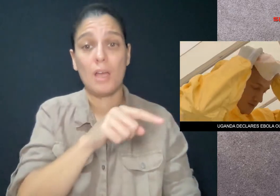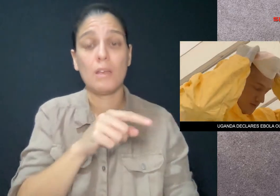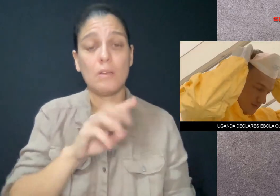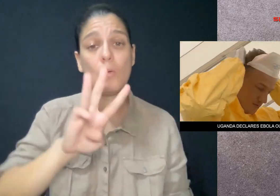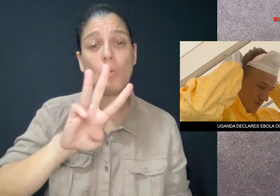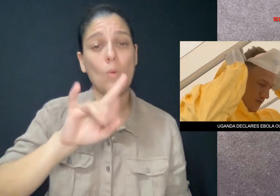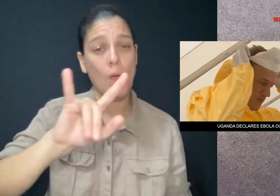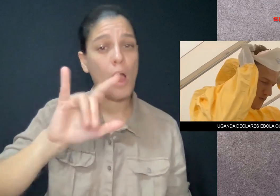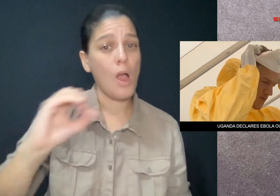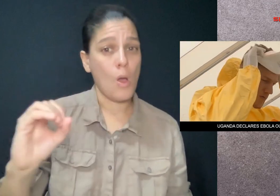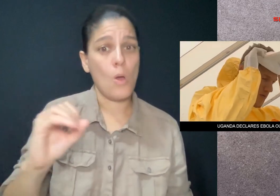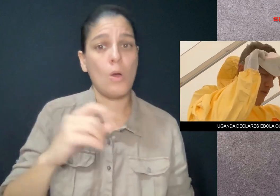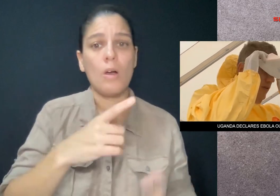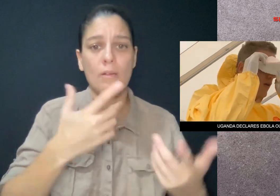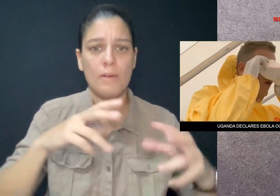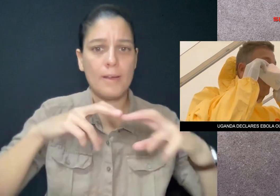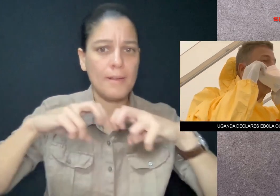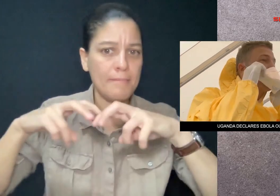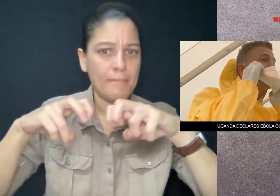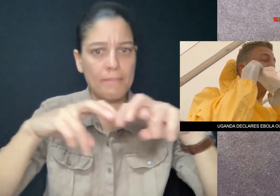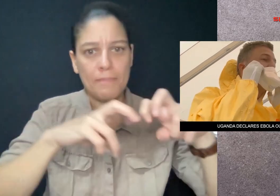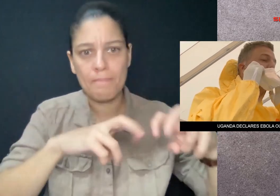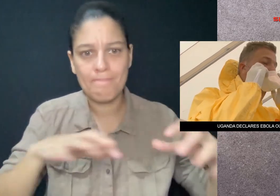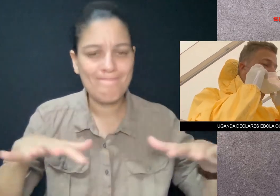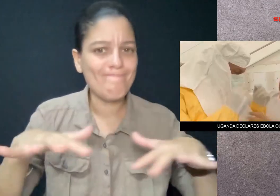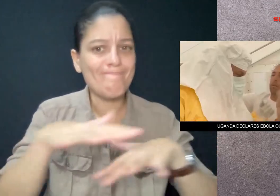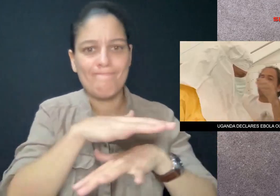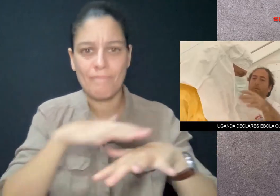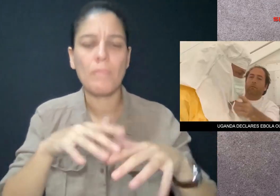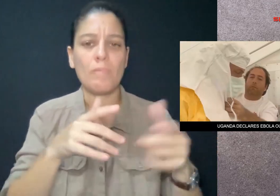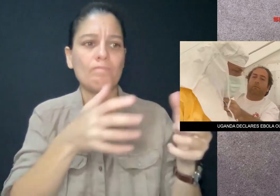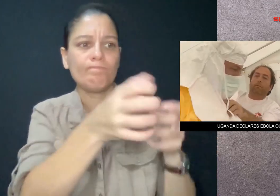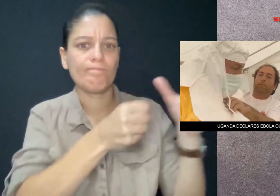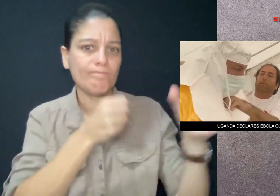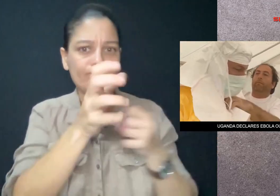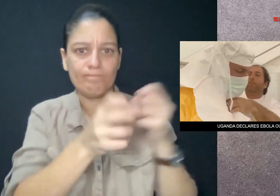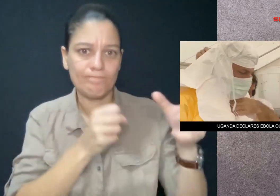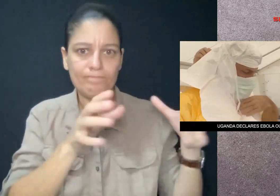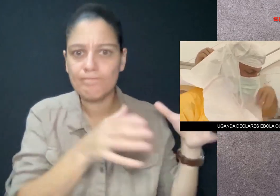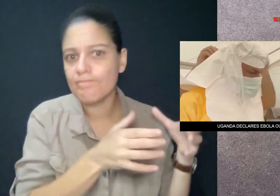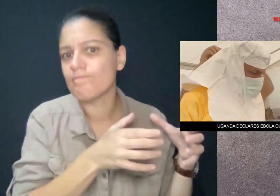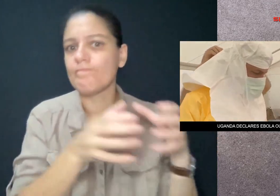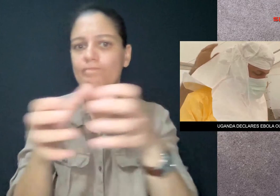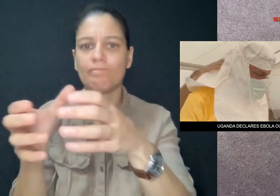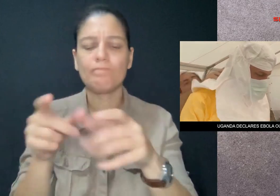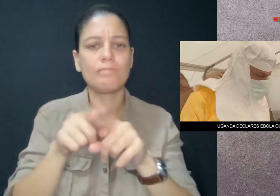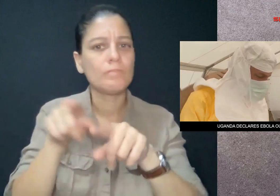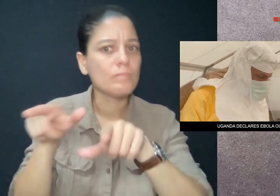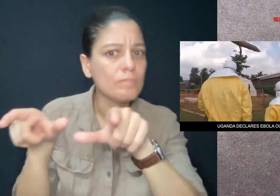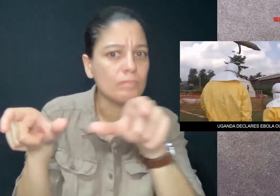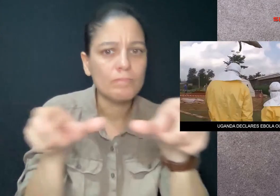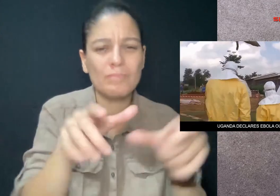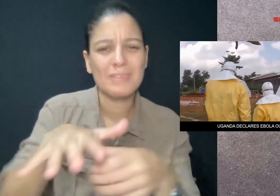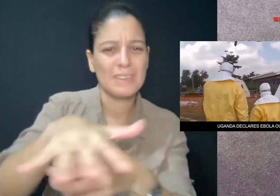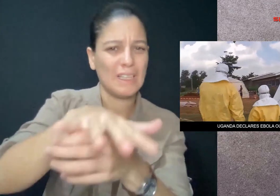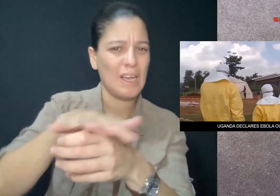The WHO's Africa office is investigating the cases and sending staff to the affected areas.